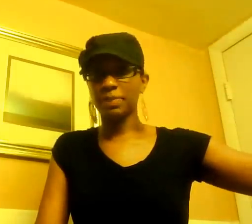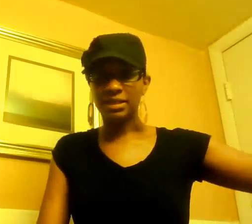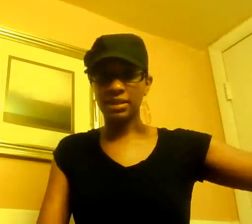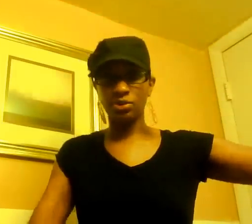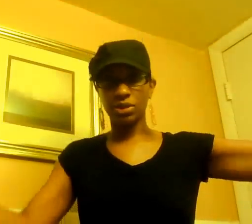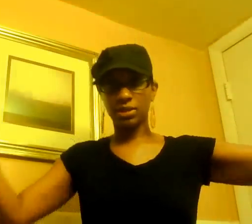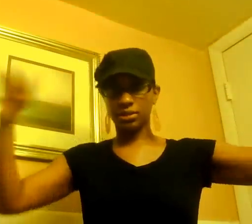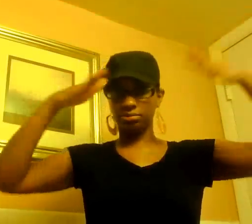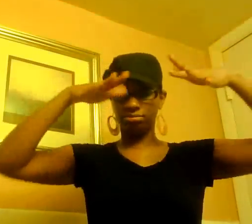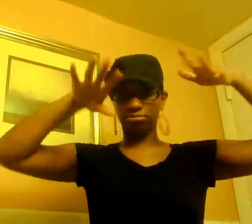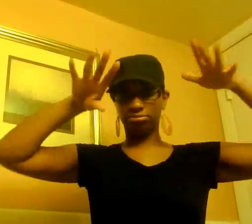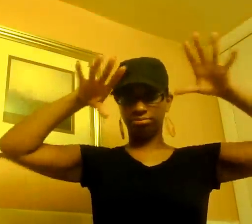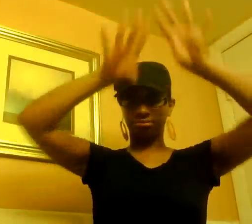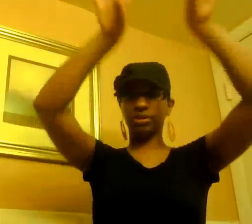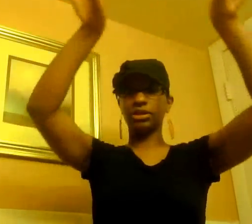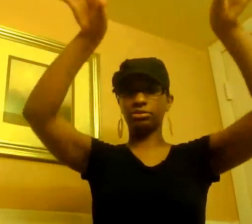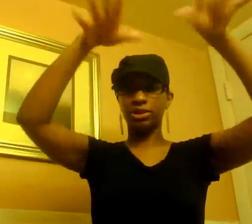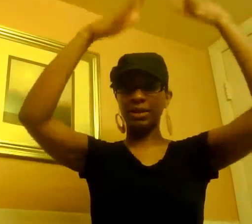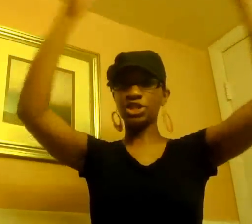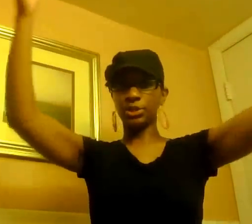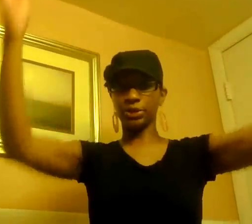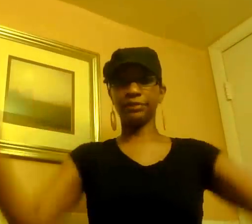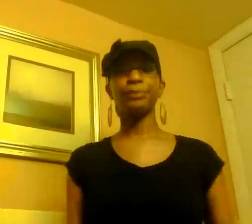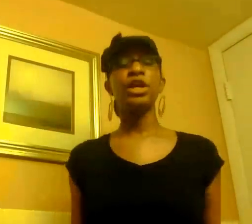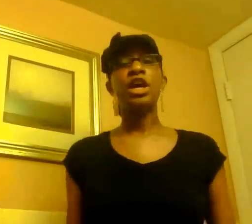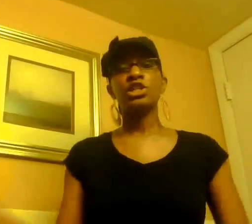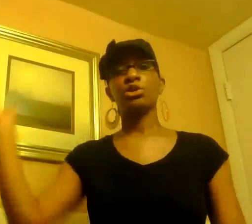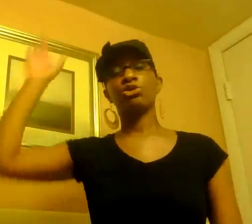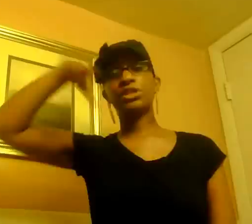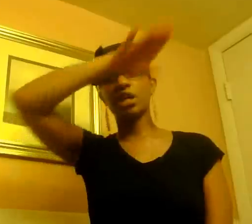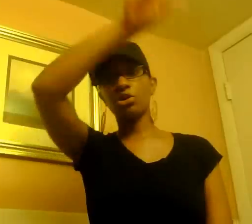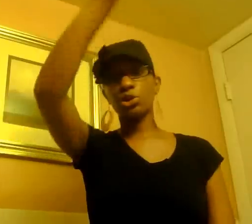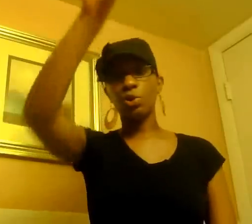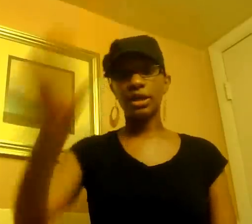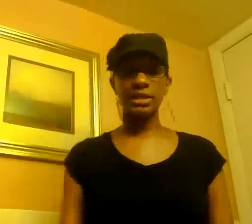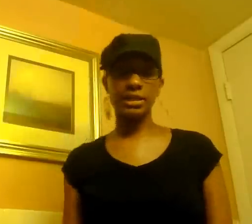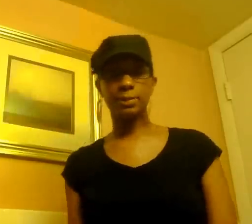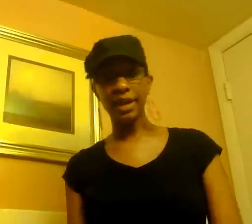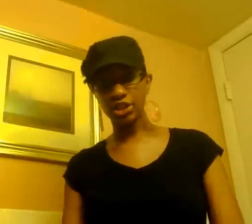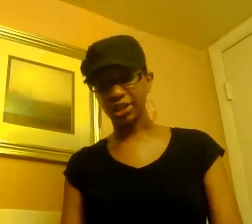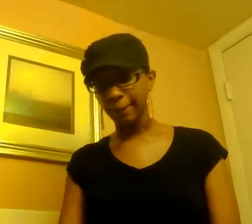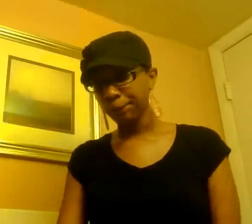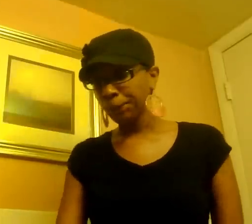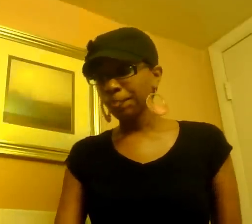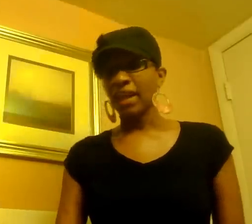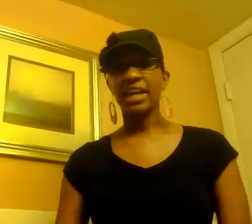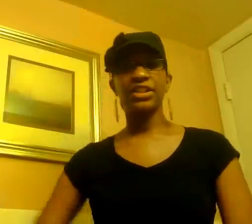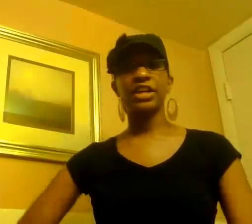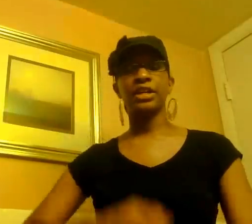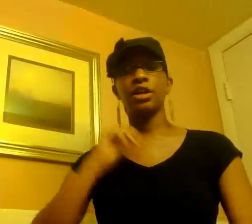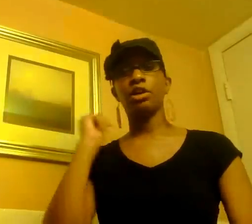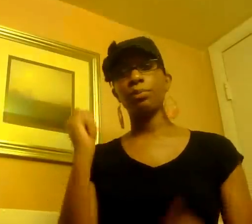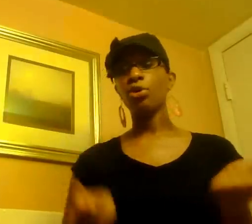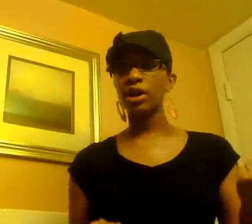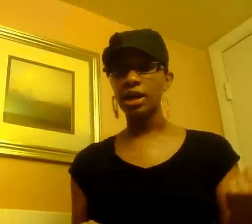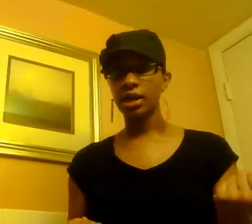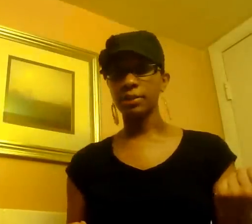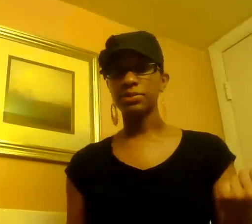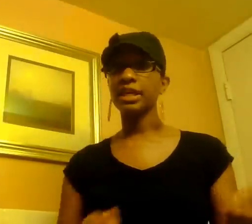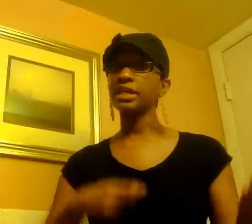space they go into the you know the spaceship whatever so chris goes to walk into the spaceship and then a reporter comes and